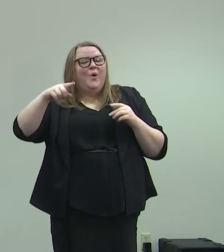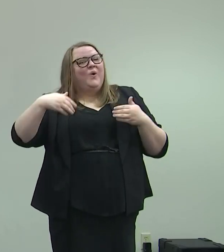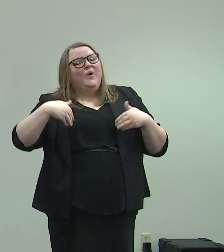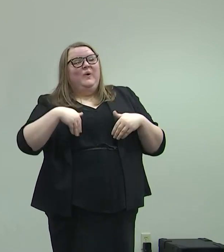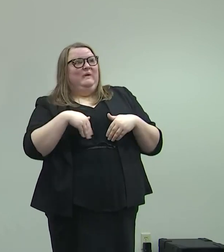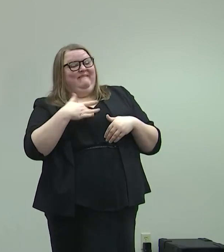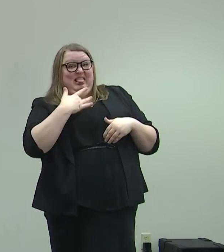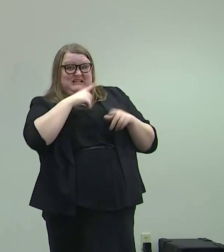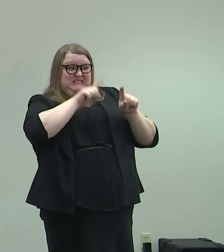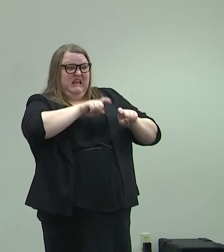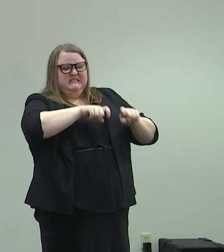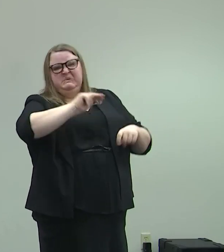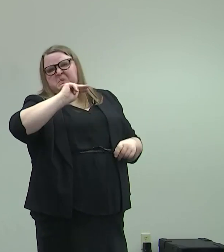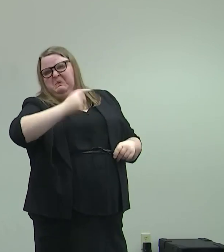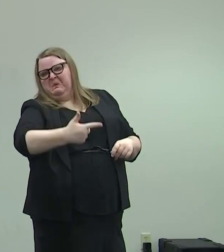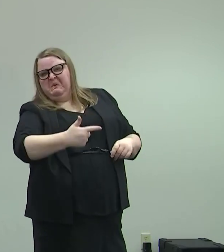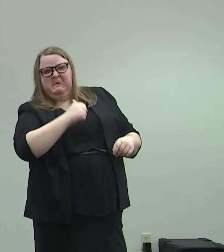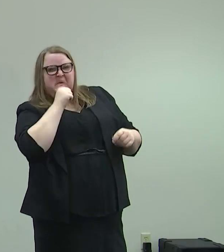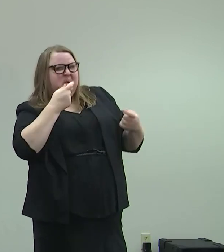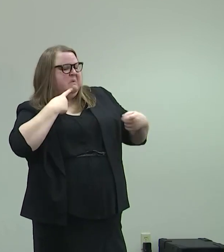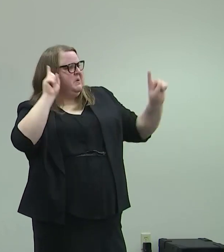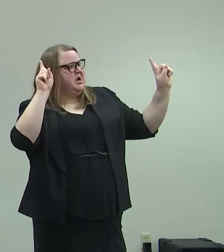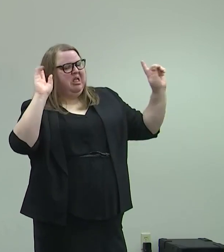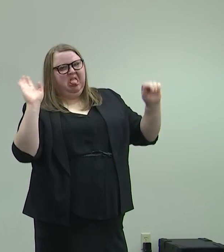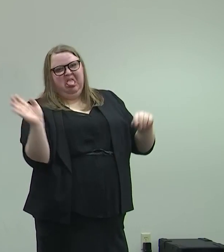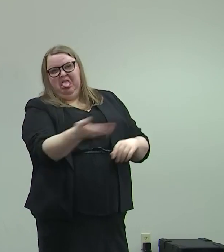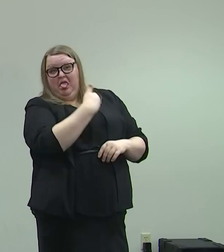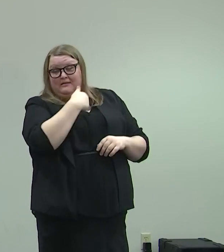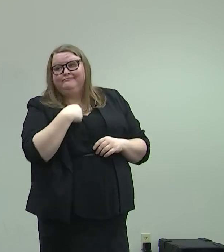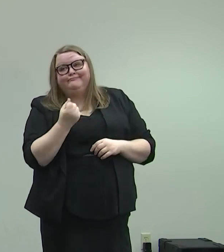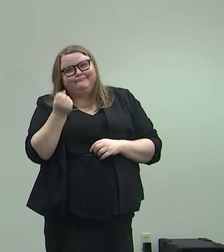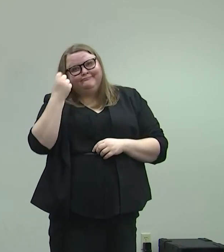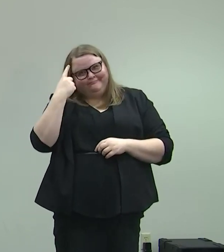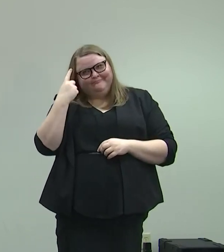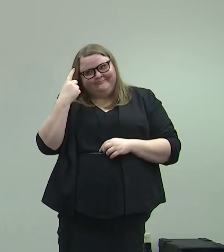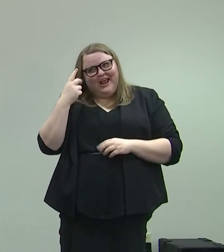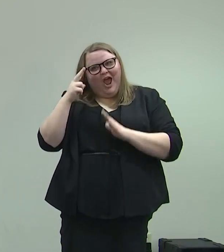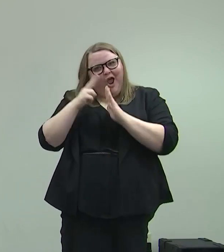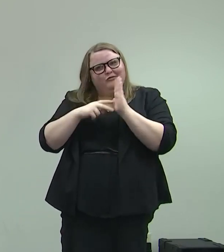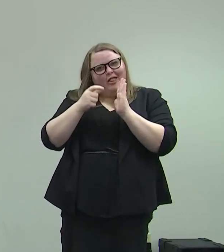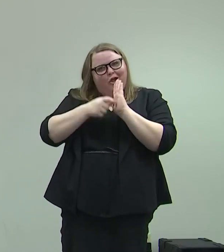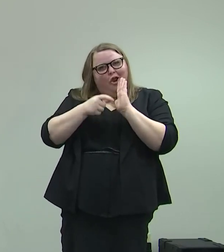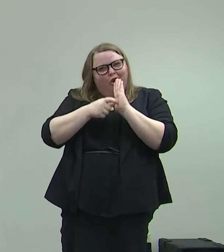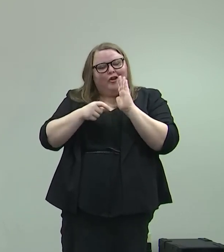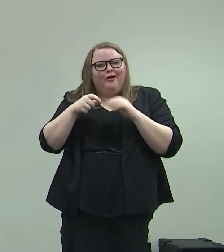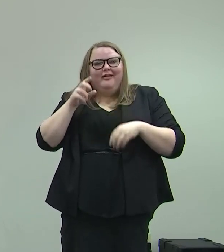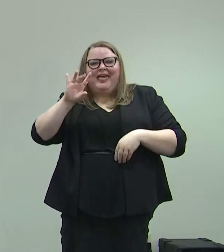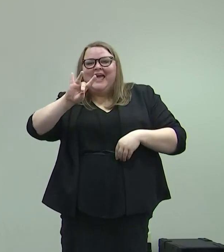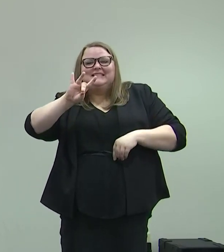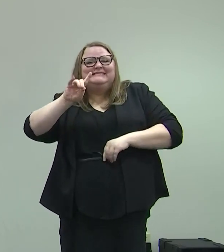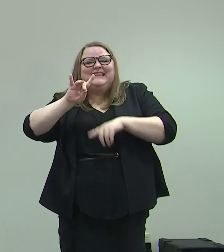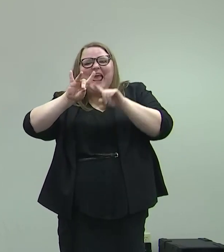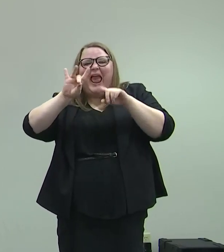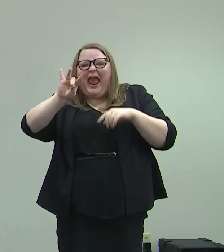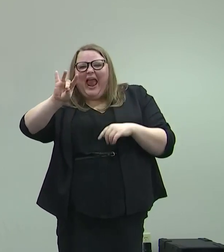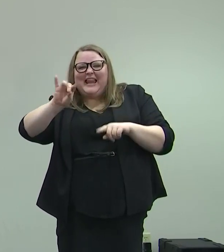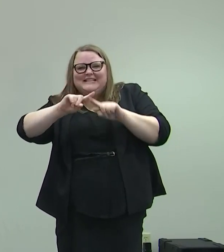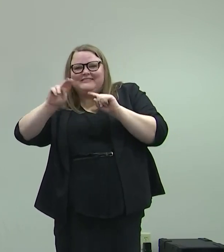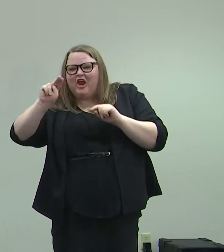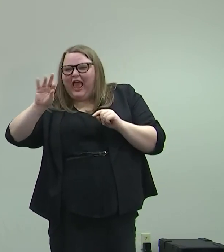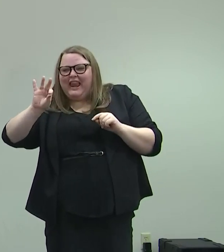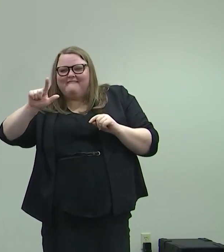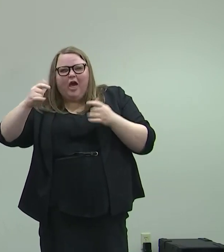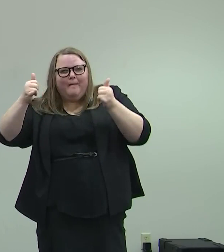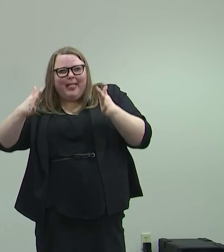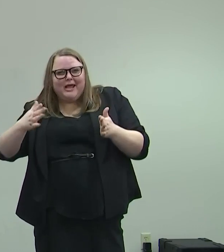testing. I understand that. I read the article that 80 NFL players tested positive in the next day. They